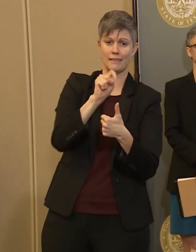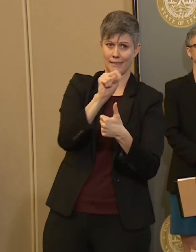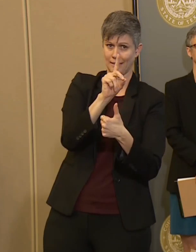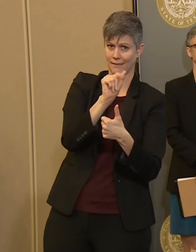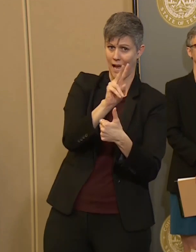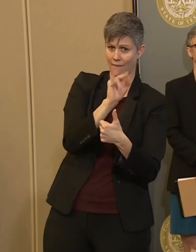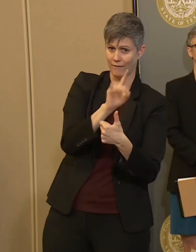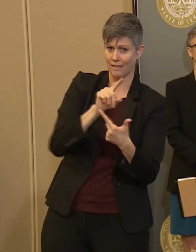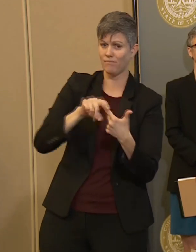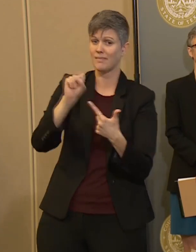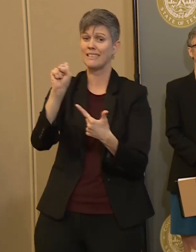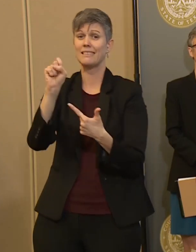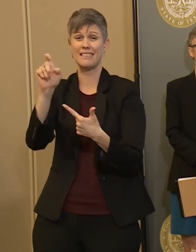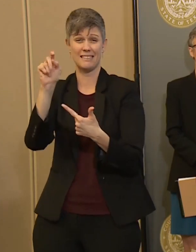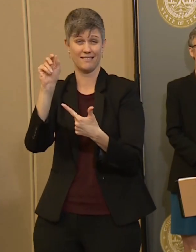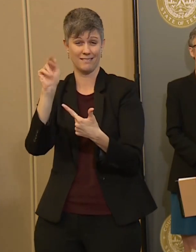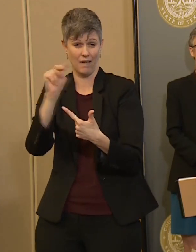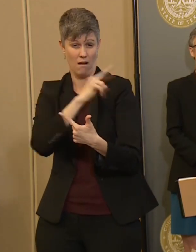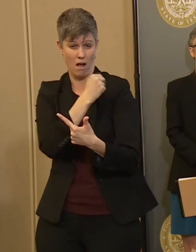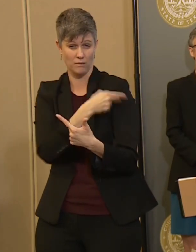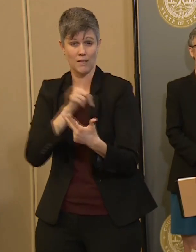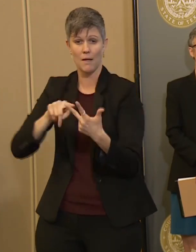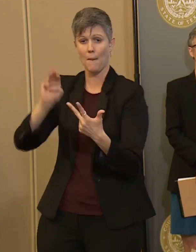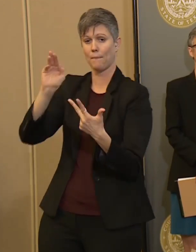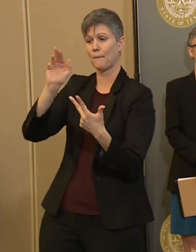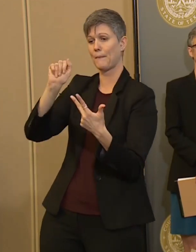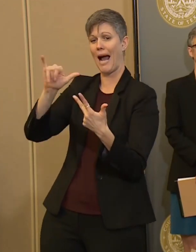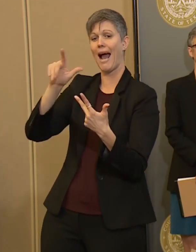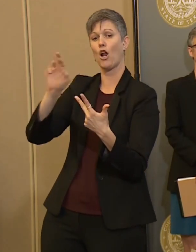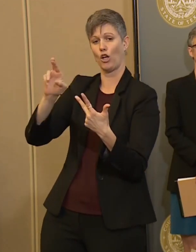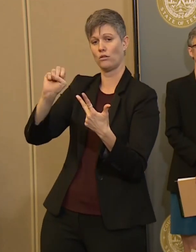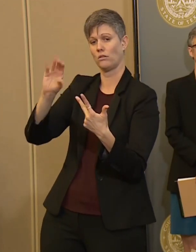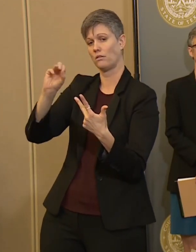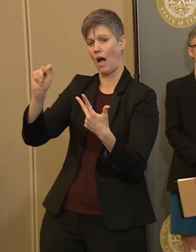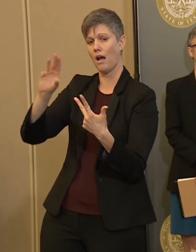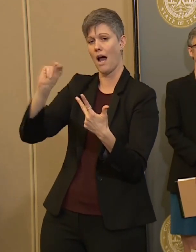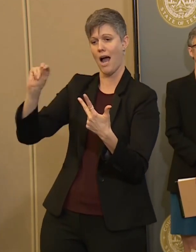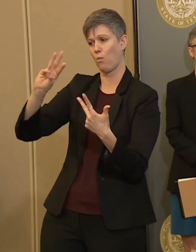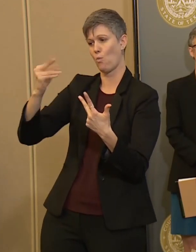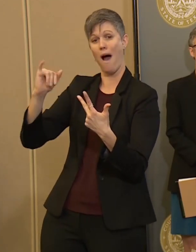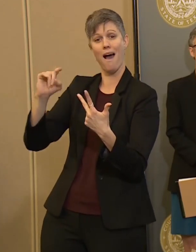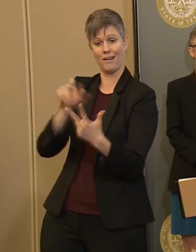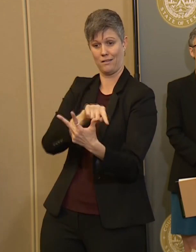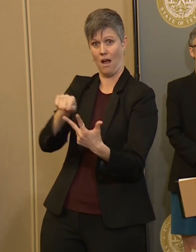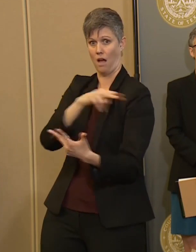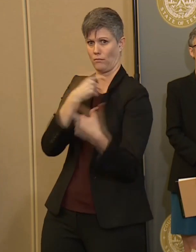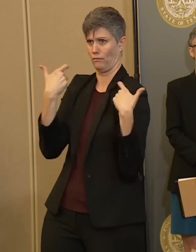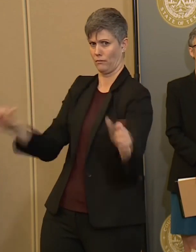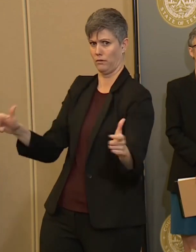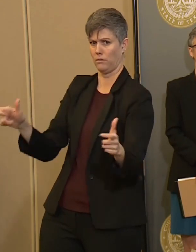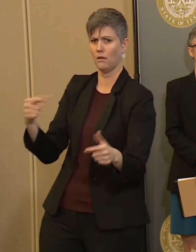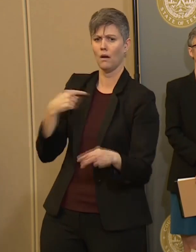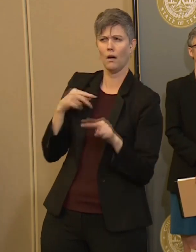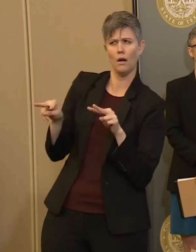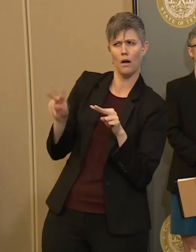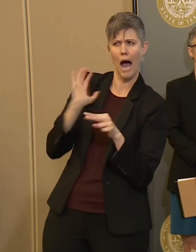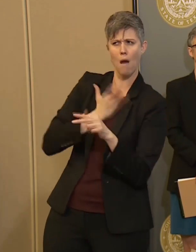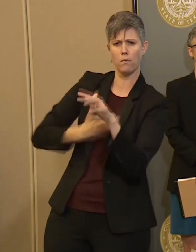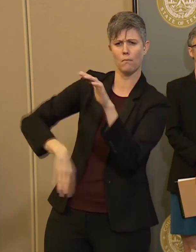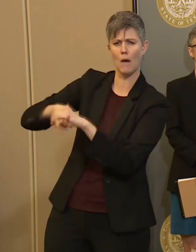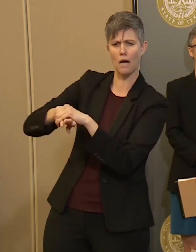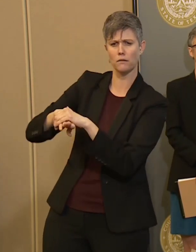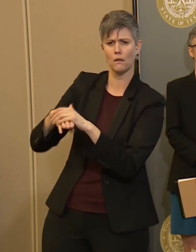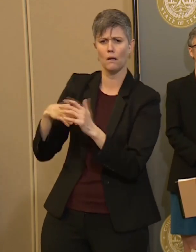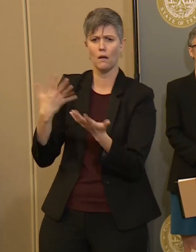to identify both what our current capacity is as well as what our surge capacity can be with extra beds and